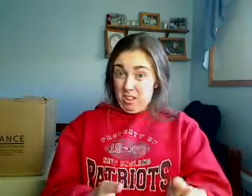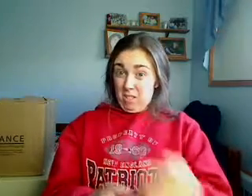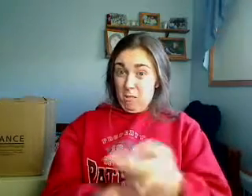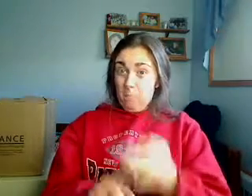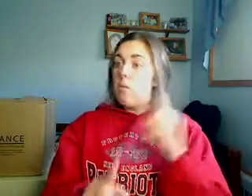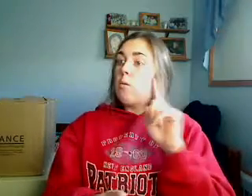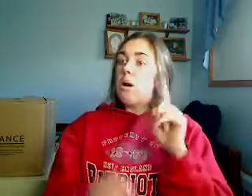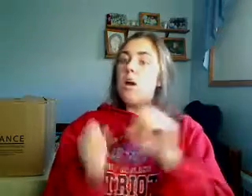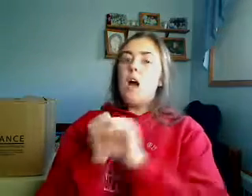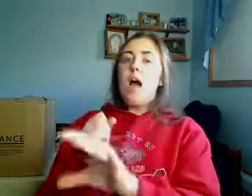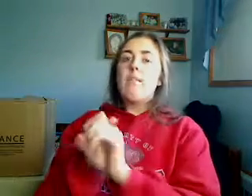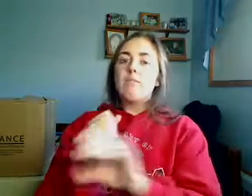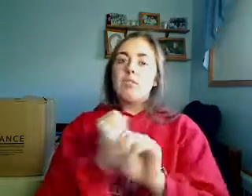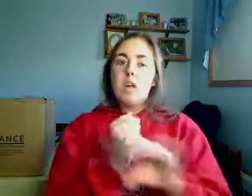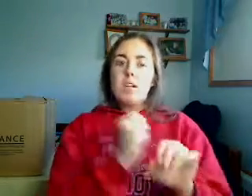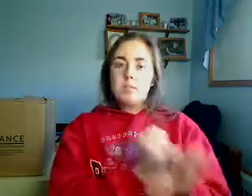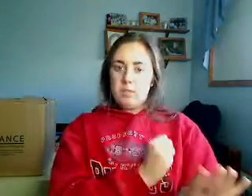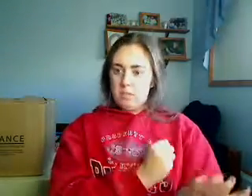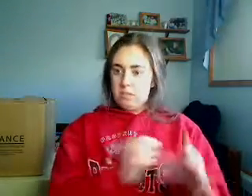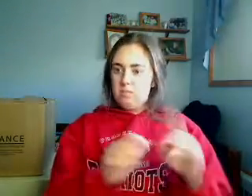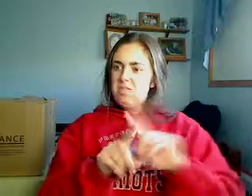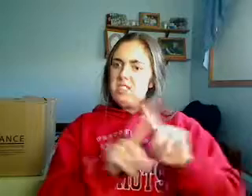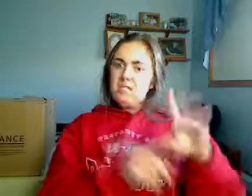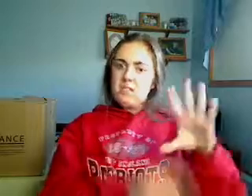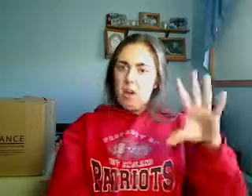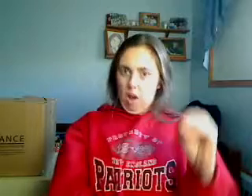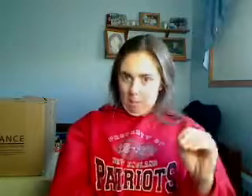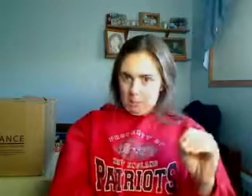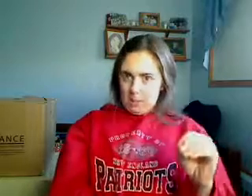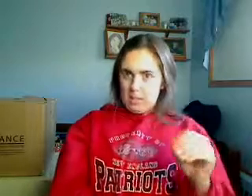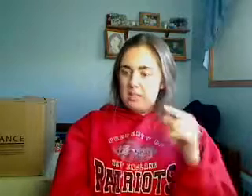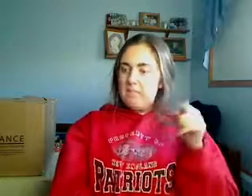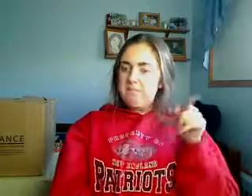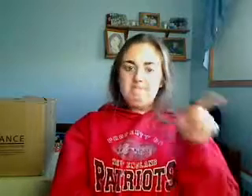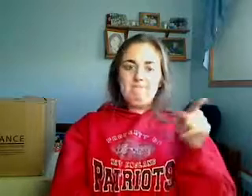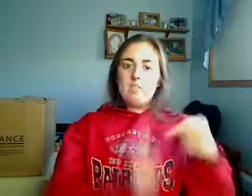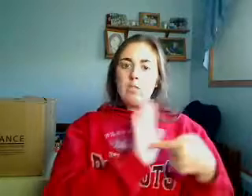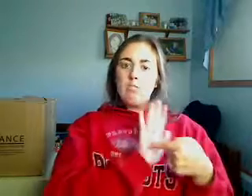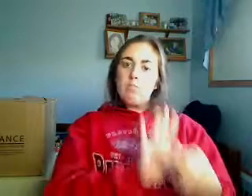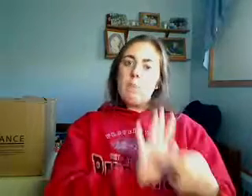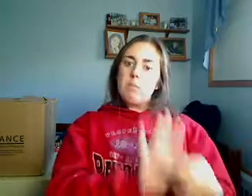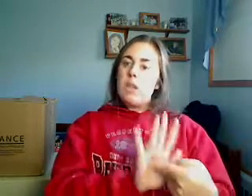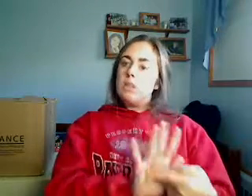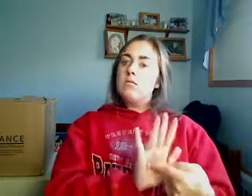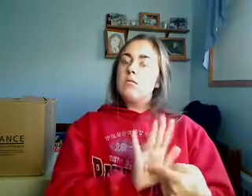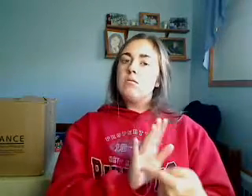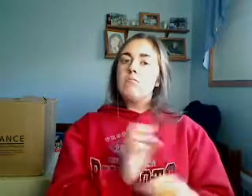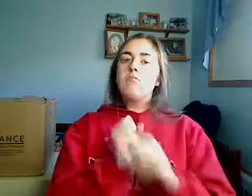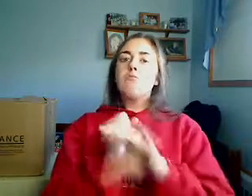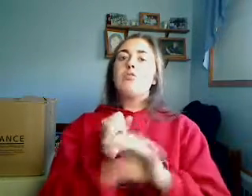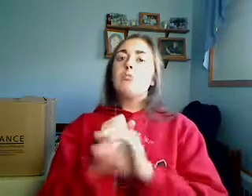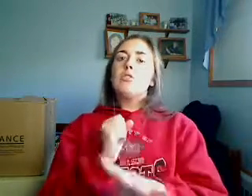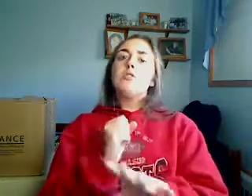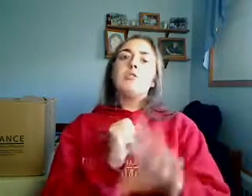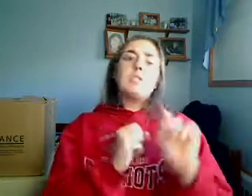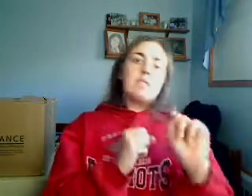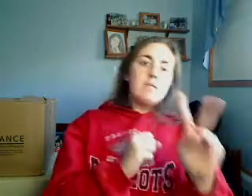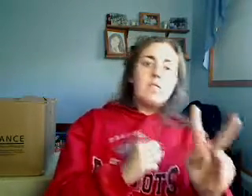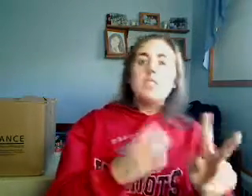income. He's probably about a billionaire now. And to this stage, the imperatives of both of